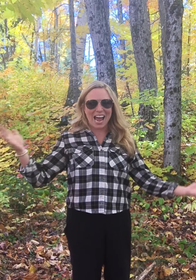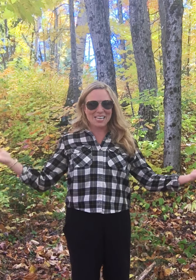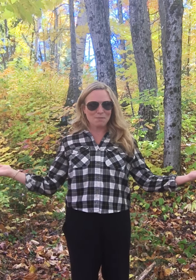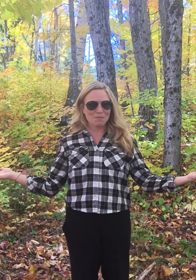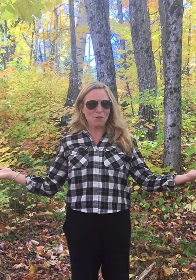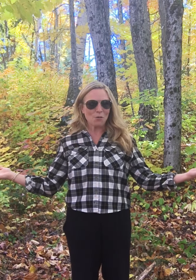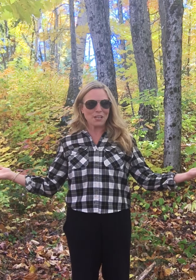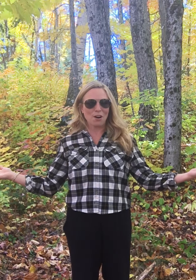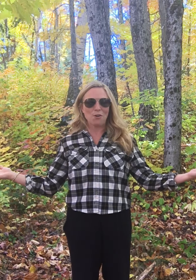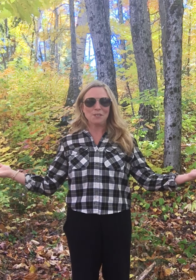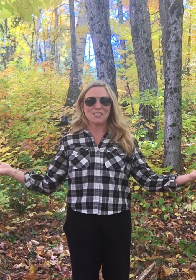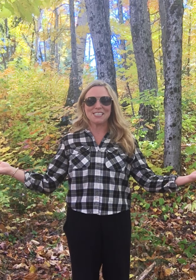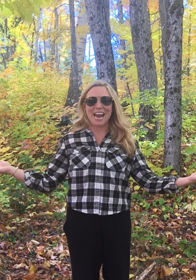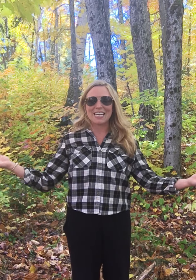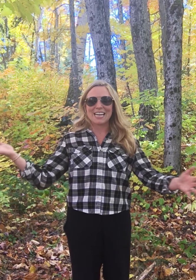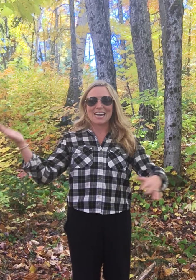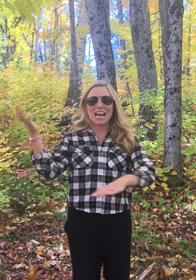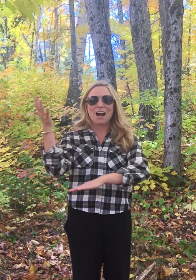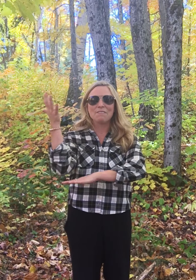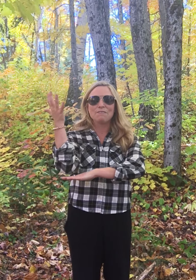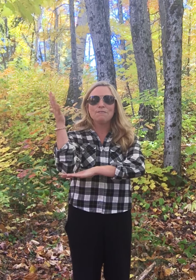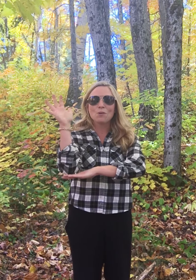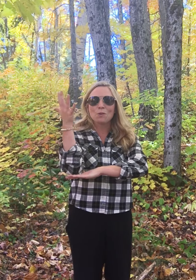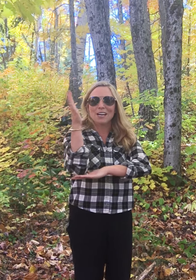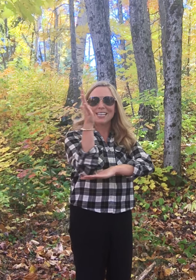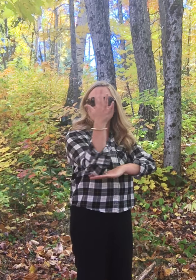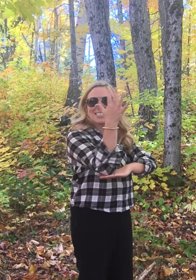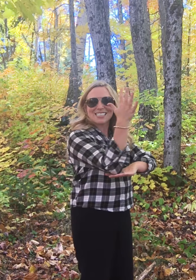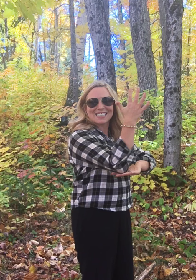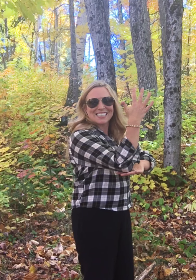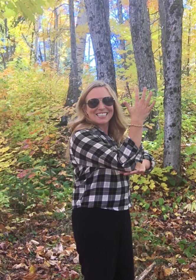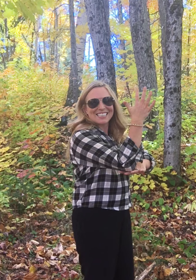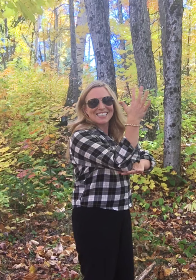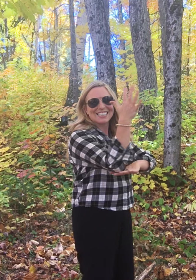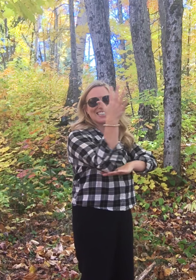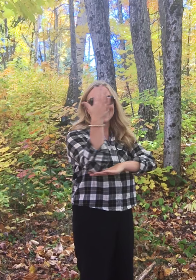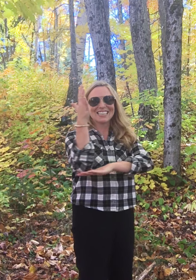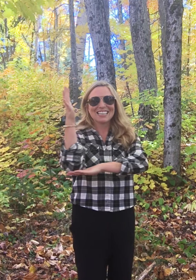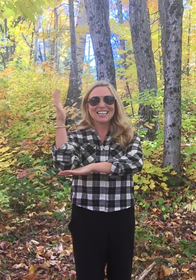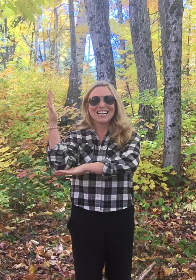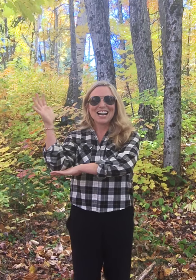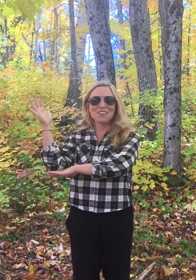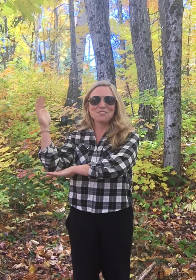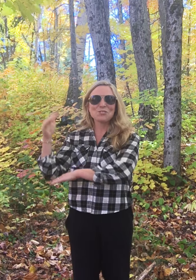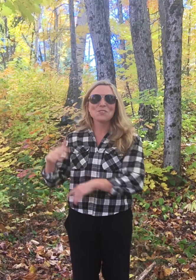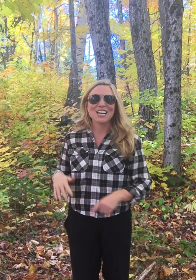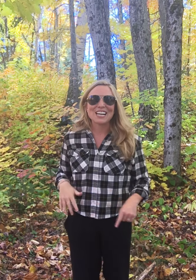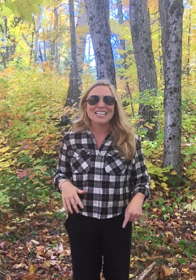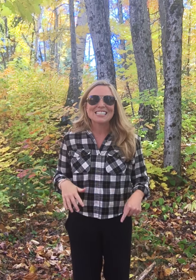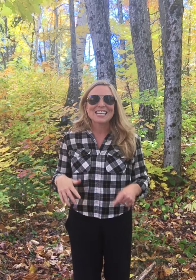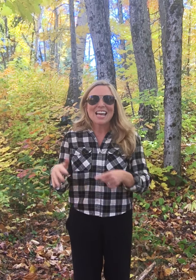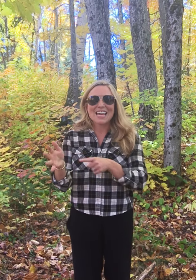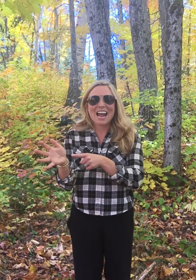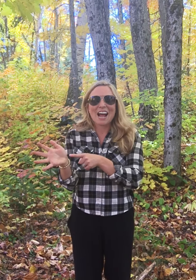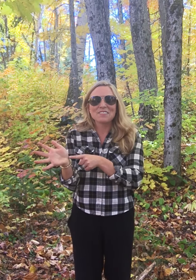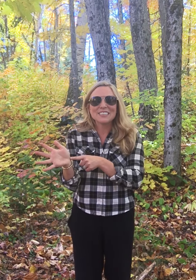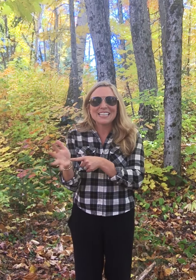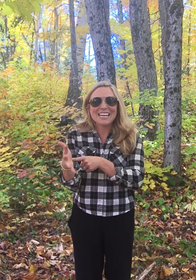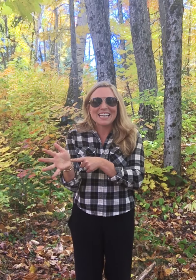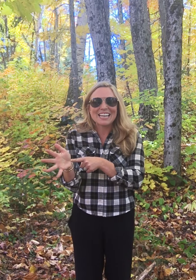before we go we're standing in a forest of trees that have leaves